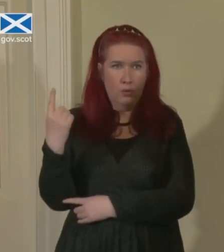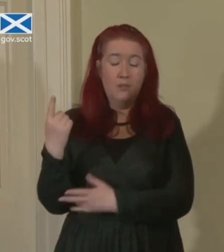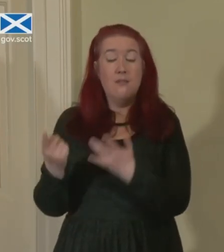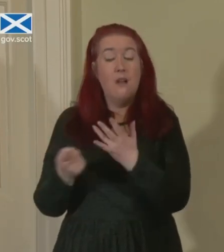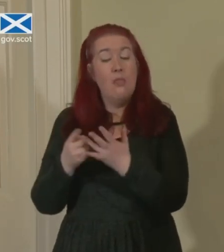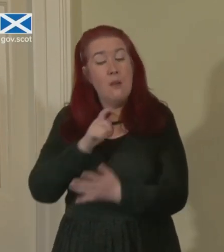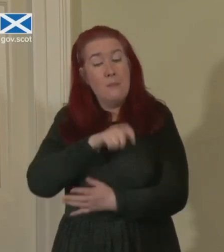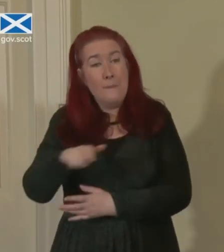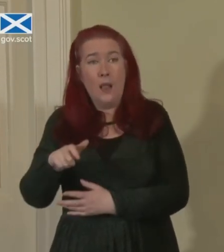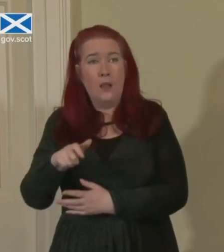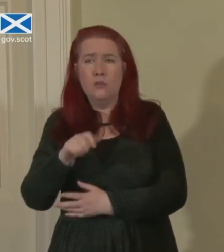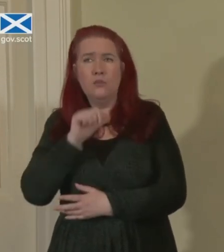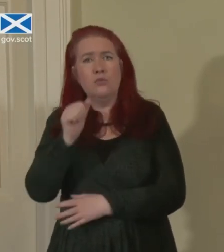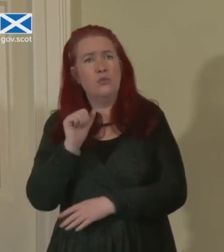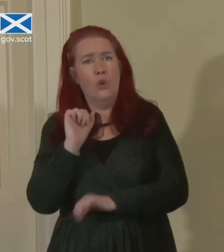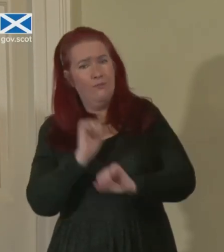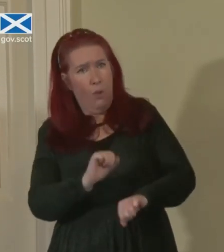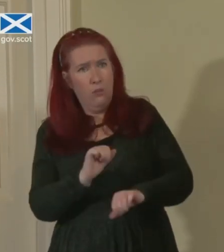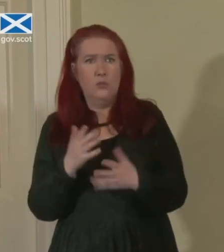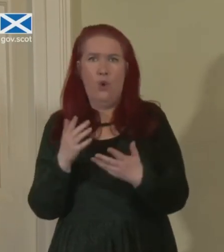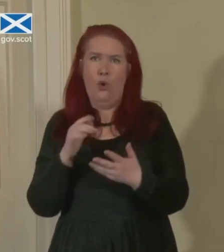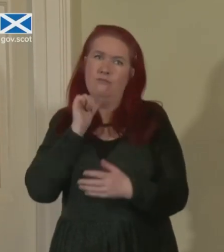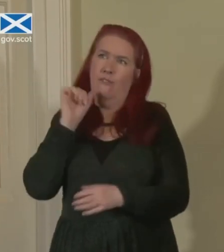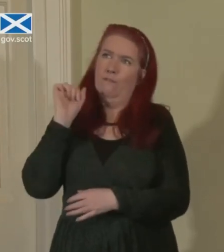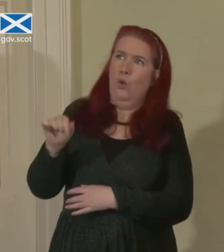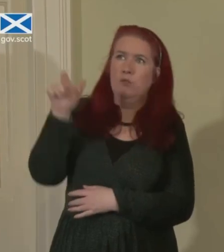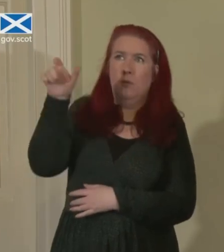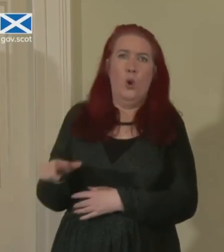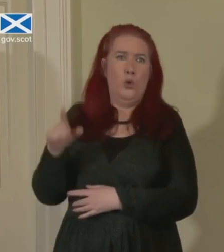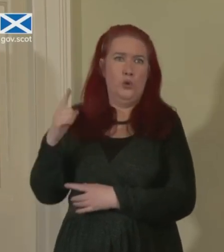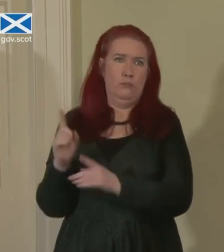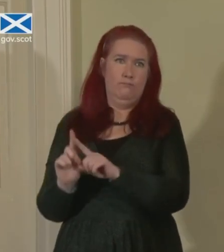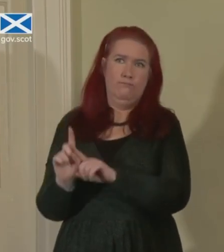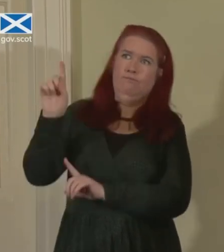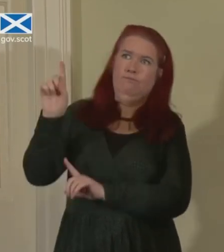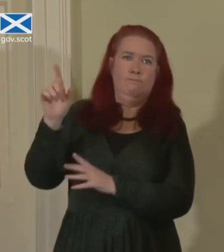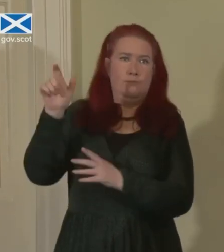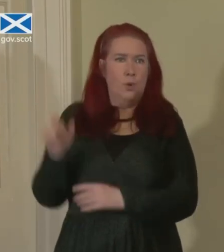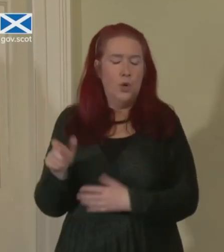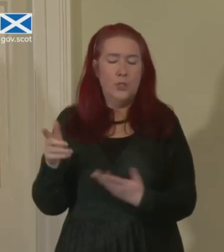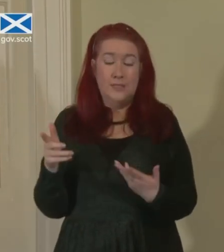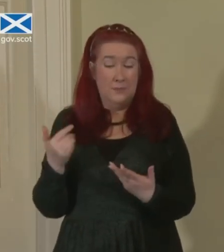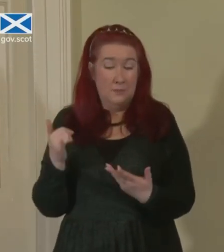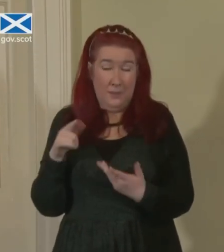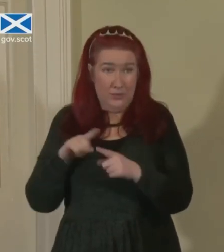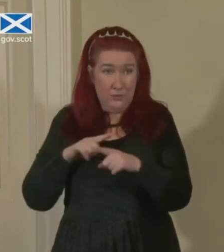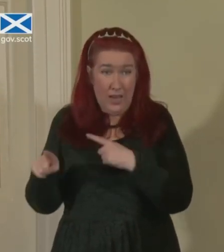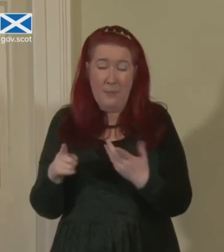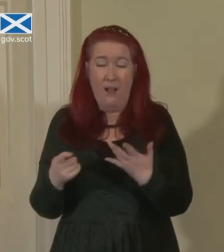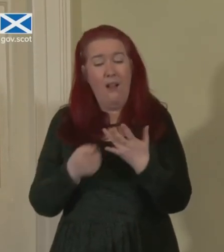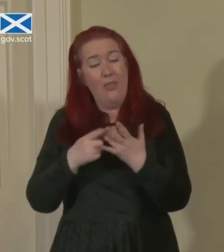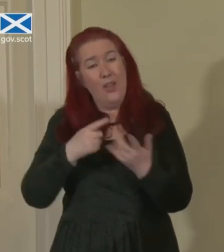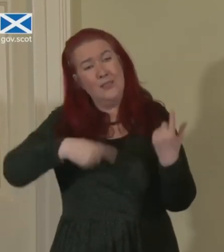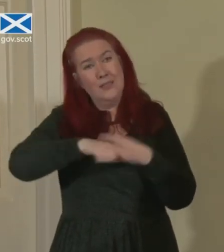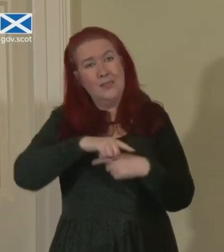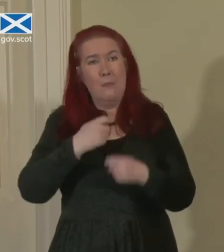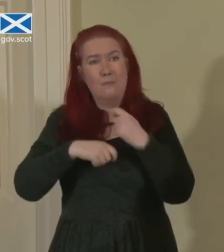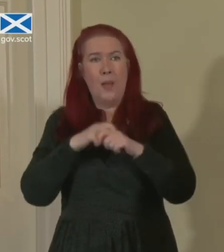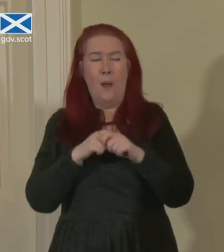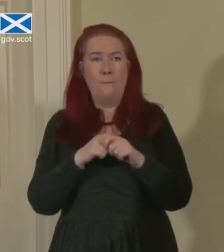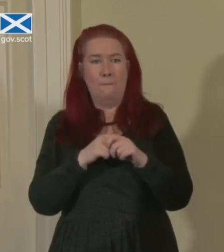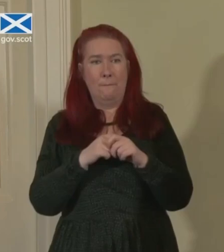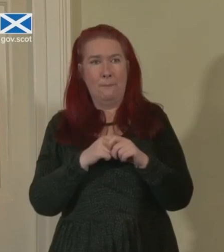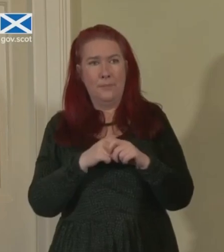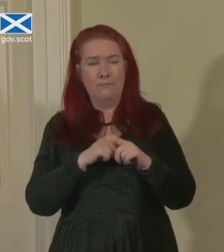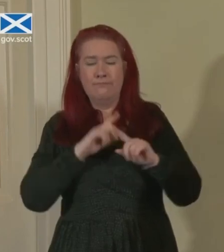no fault of the dominant individual, I should say, not sometimes for the want of trying, often others become a bit eclipsed